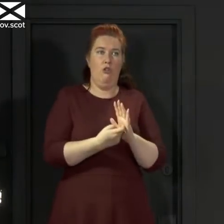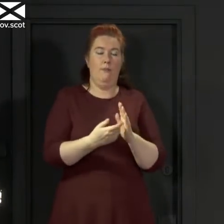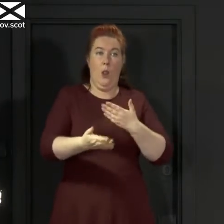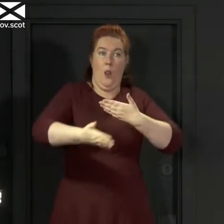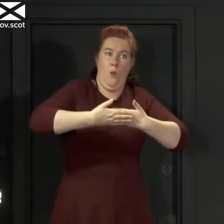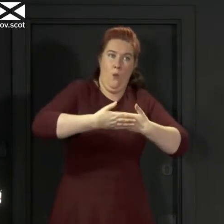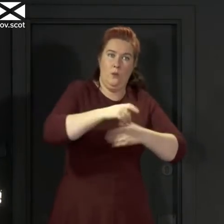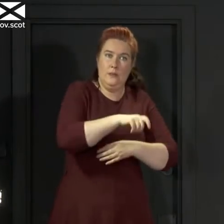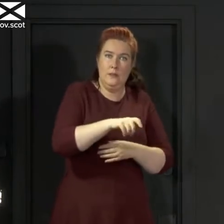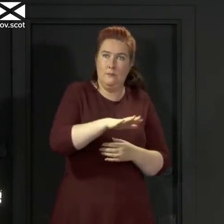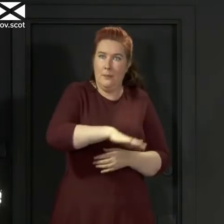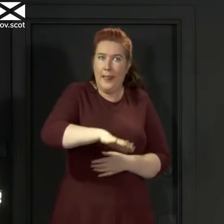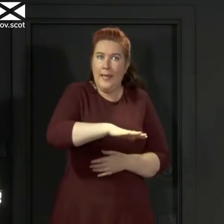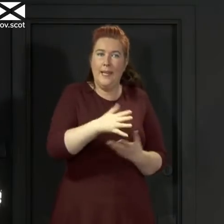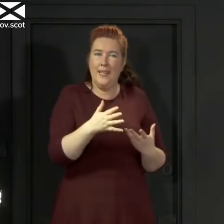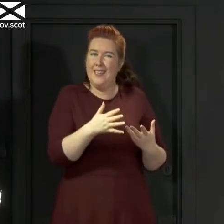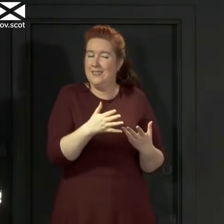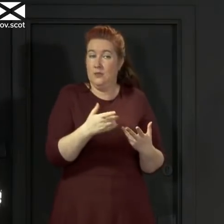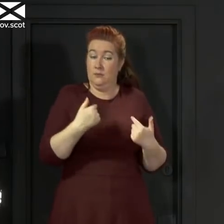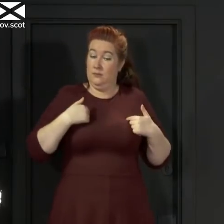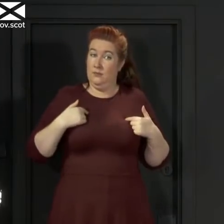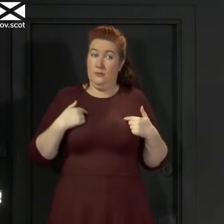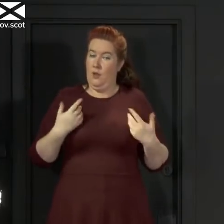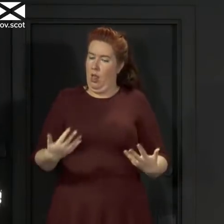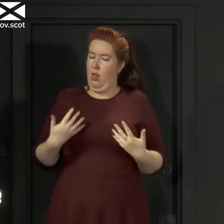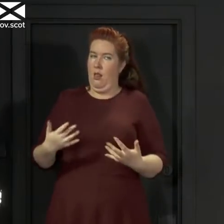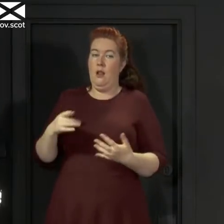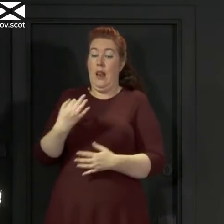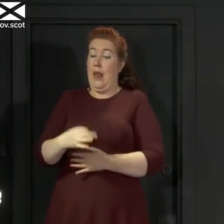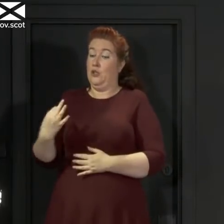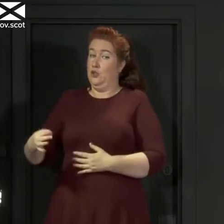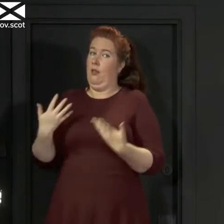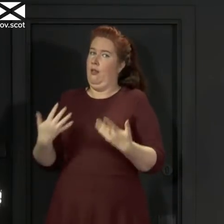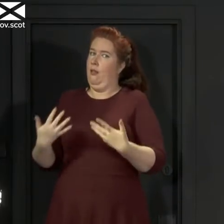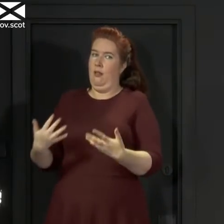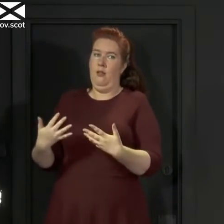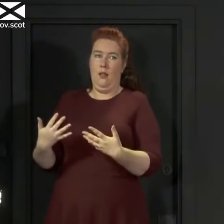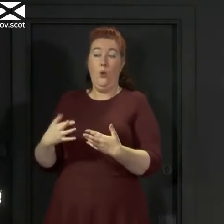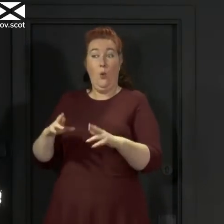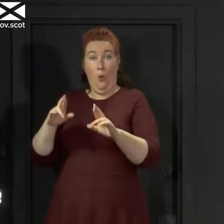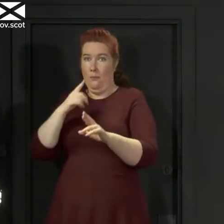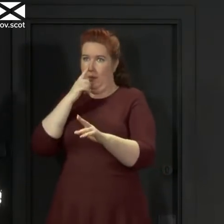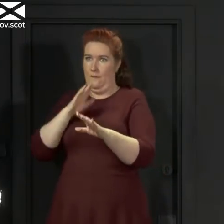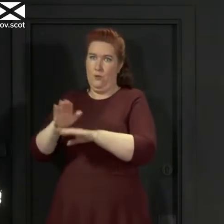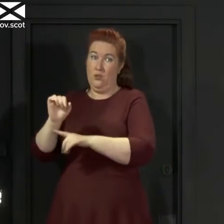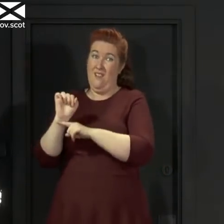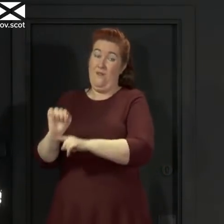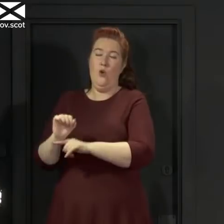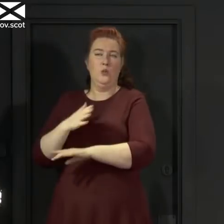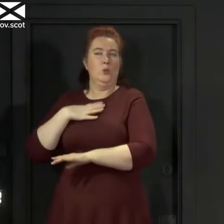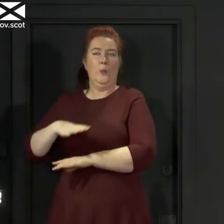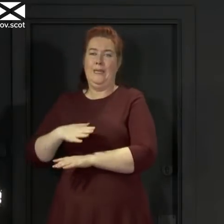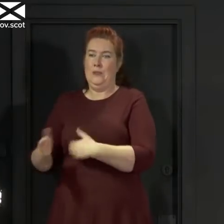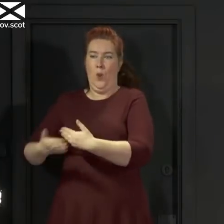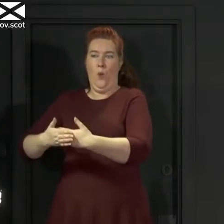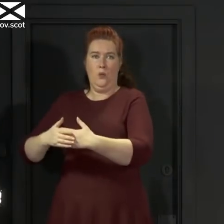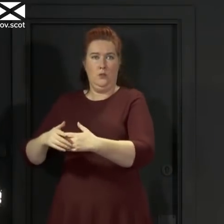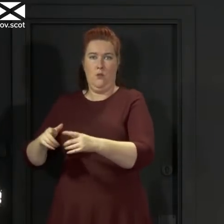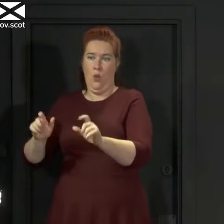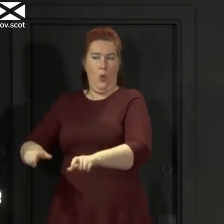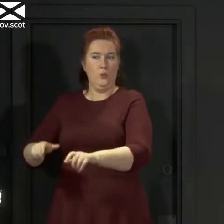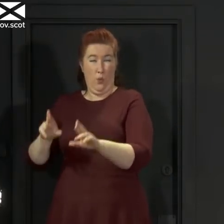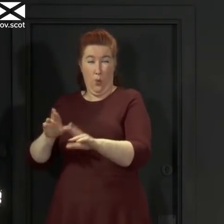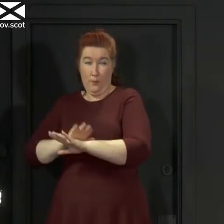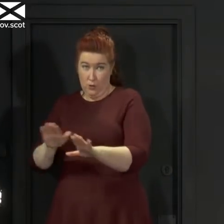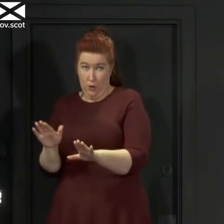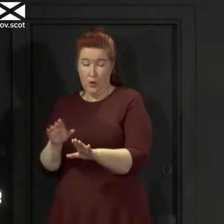play we're not there at that stage in Lanarkshire right now and hopefully we will manage to avoid that but these are the sort